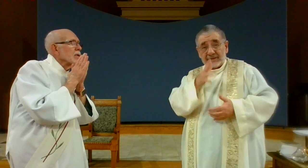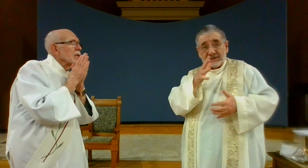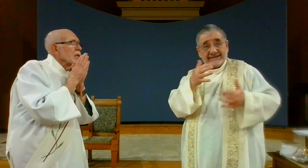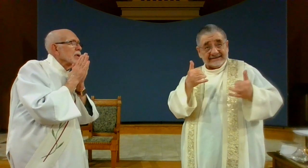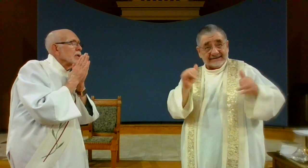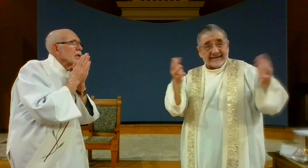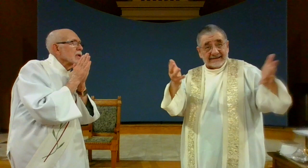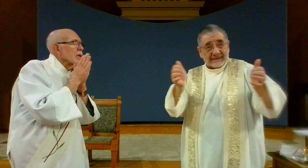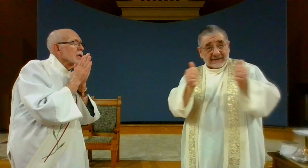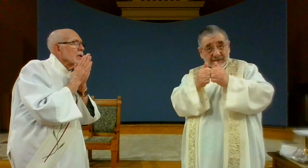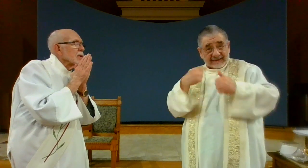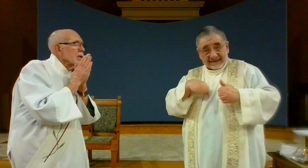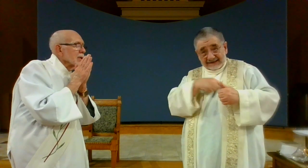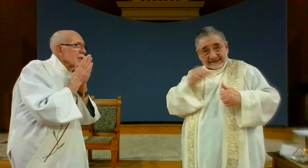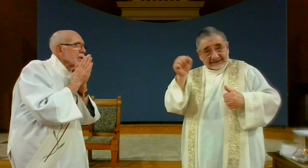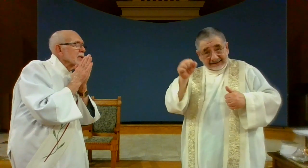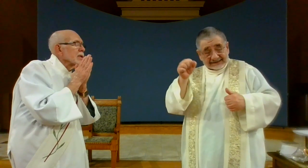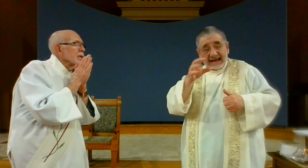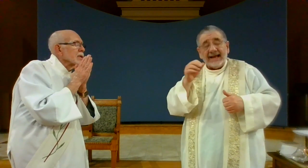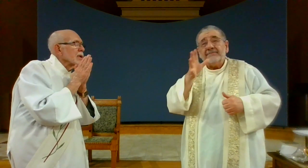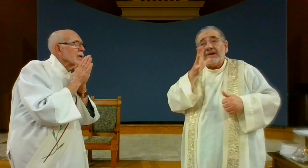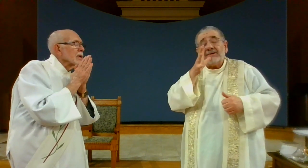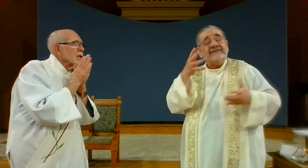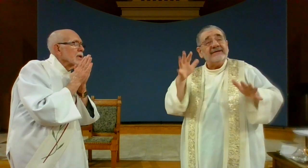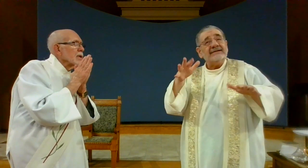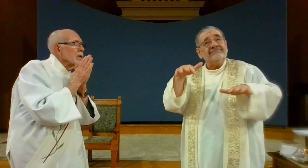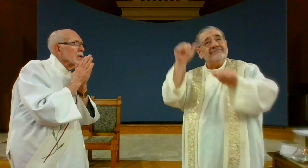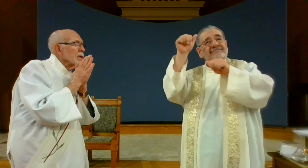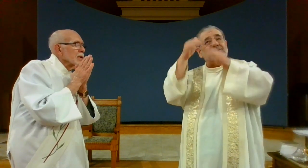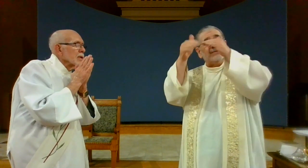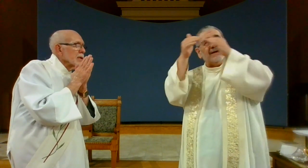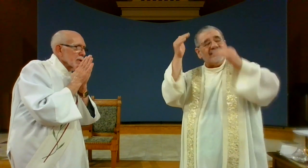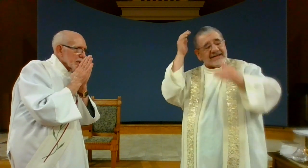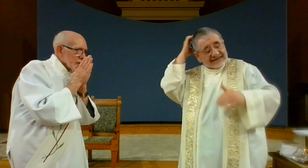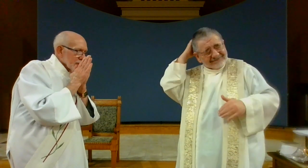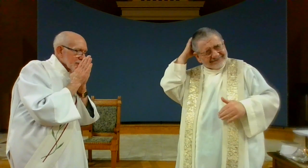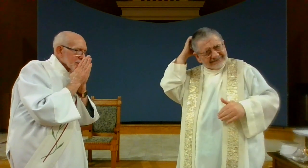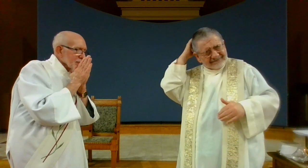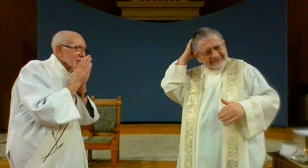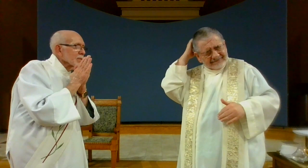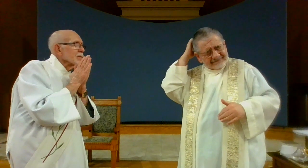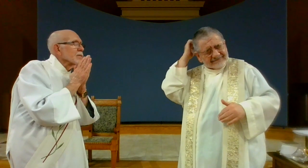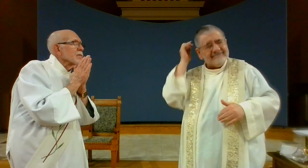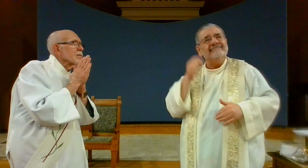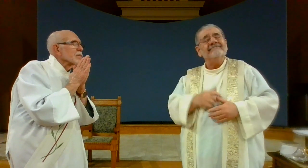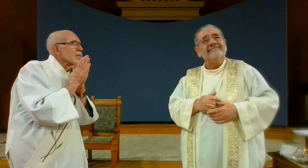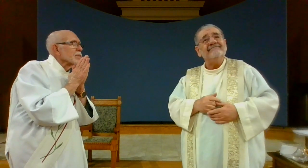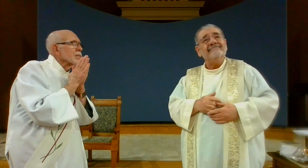who are still here with us and to the mothers who have passed and gone to heaven